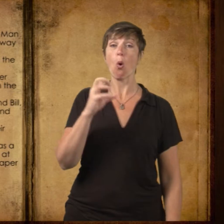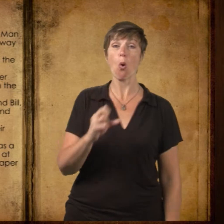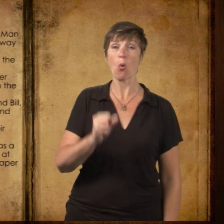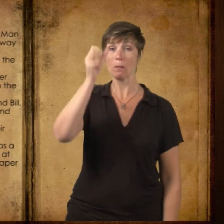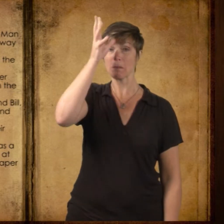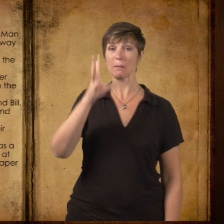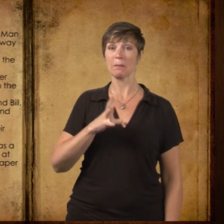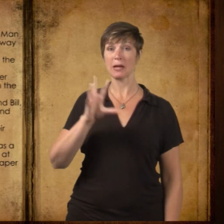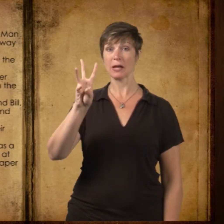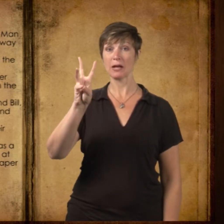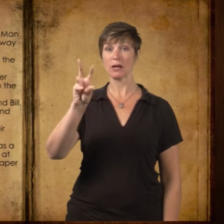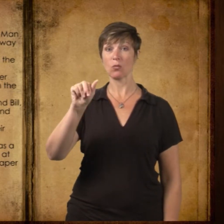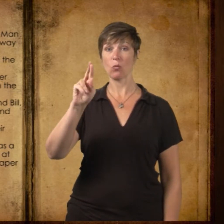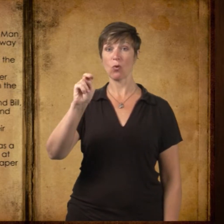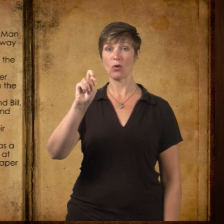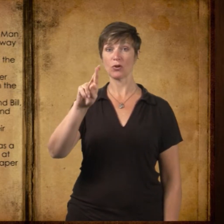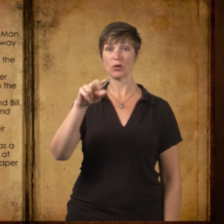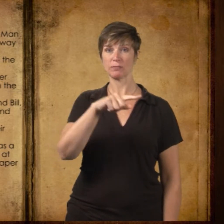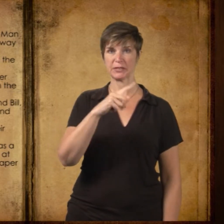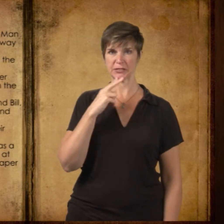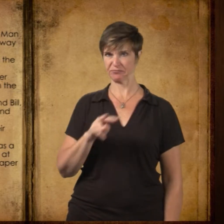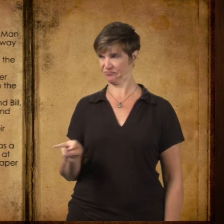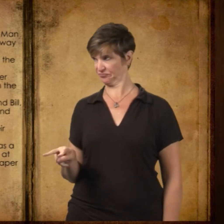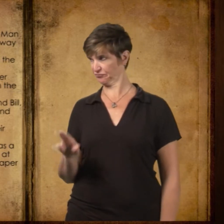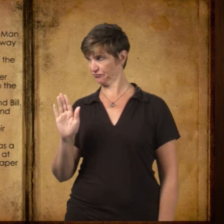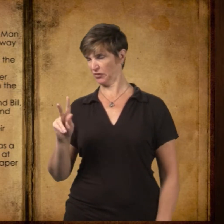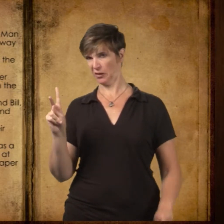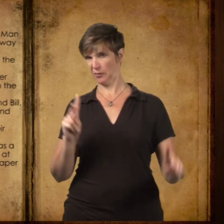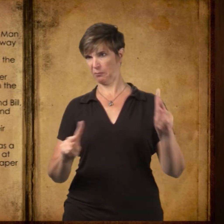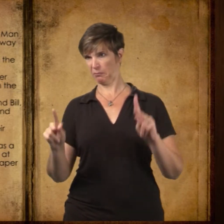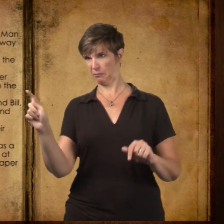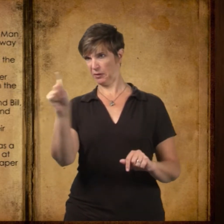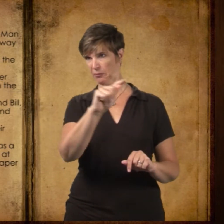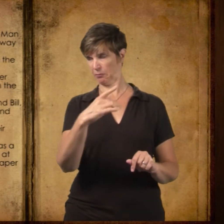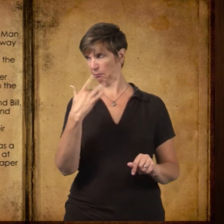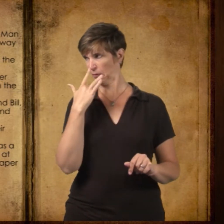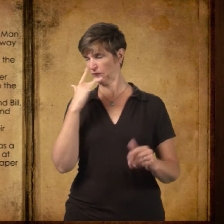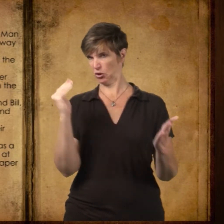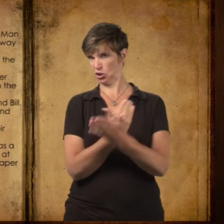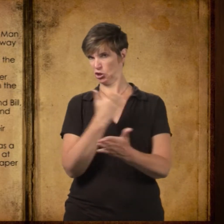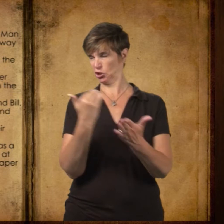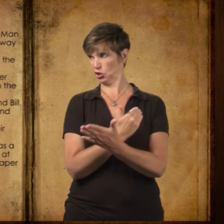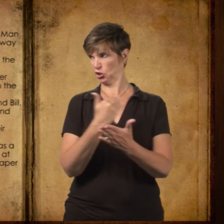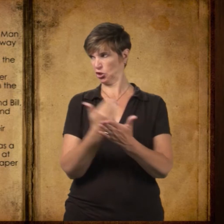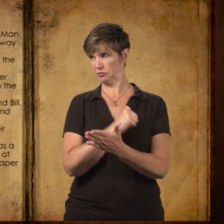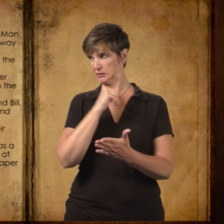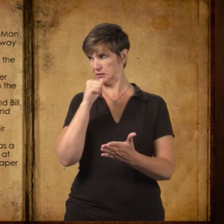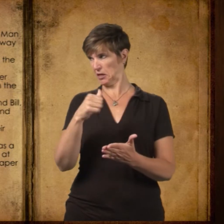It's not the way it used to be, old man Warner said clearly. People ain't the way they used to be.